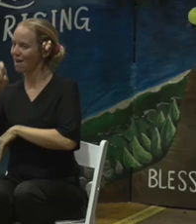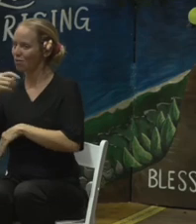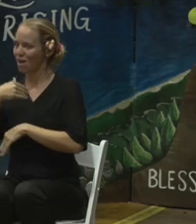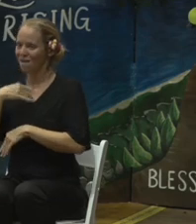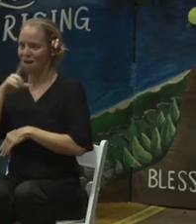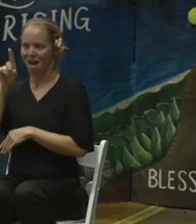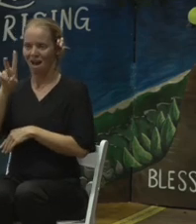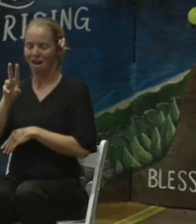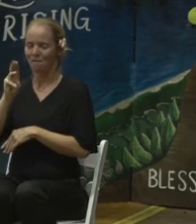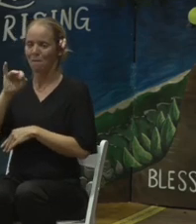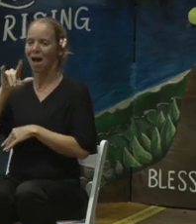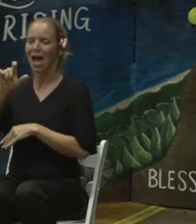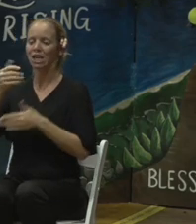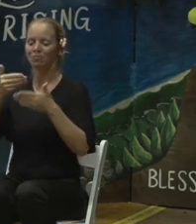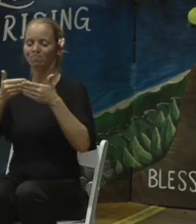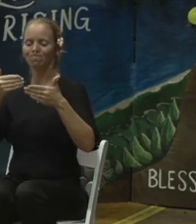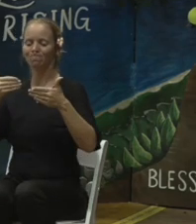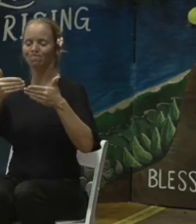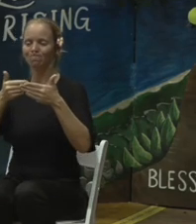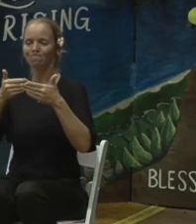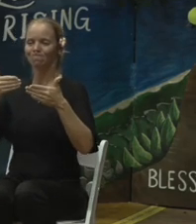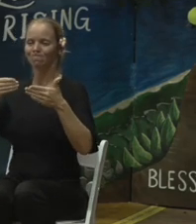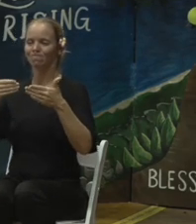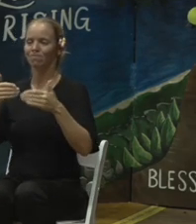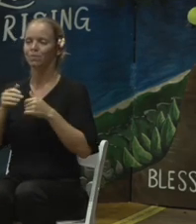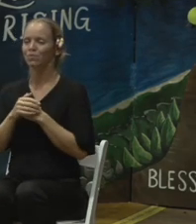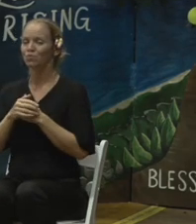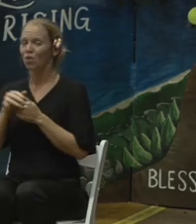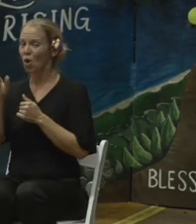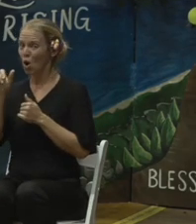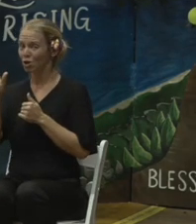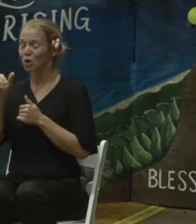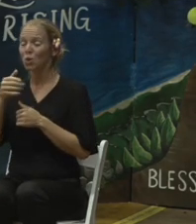The fourth criteria, distance to drinking water.